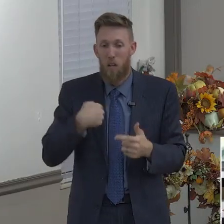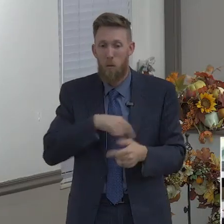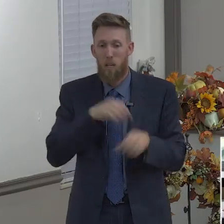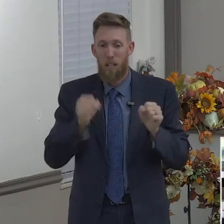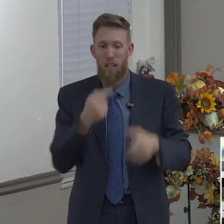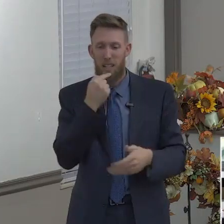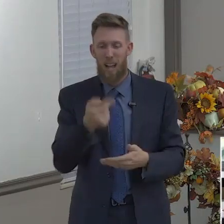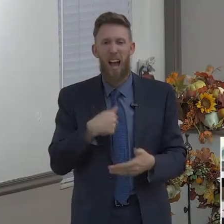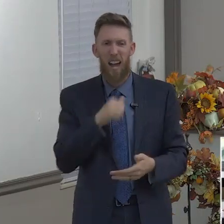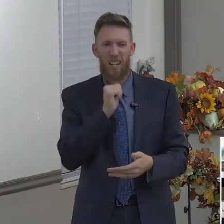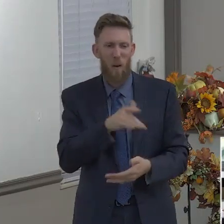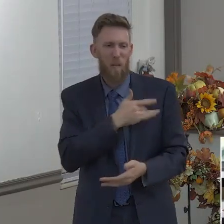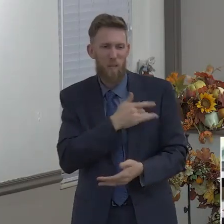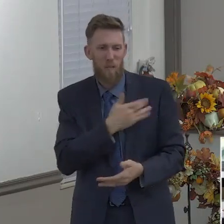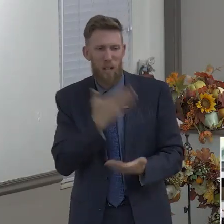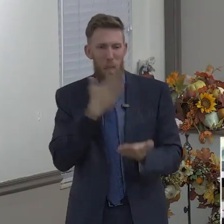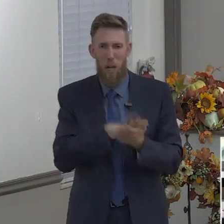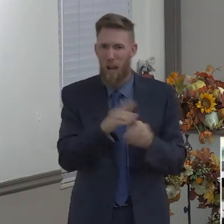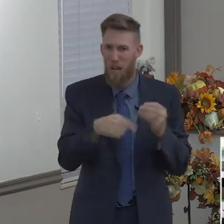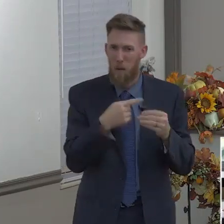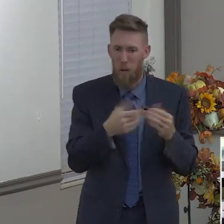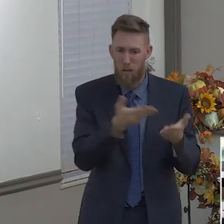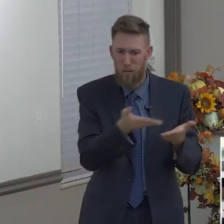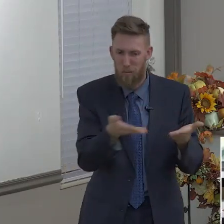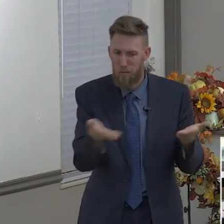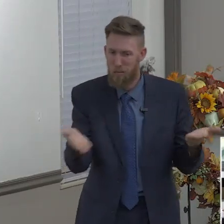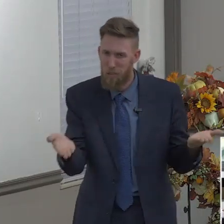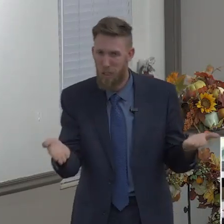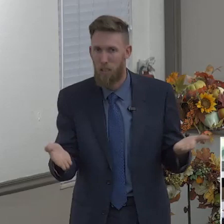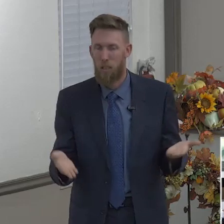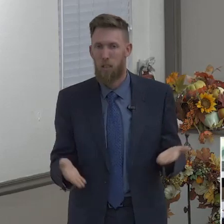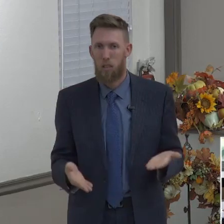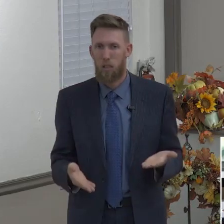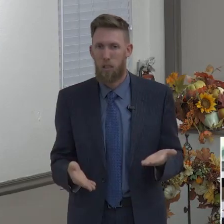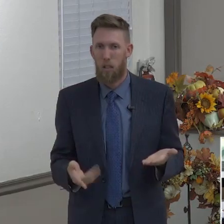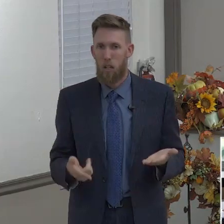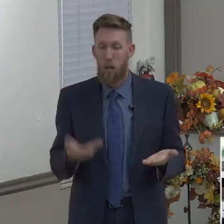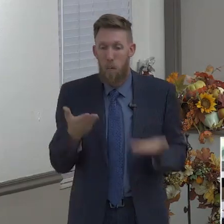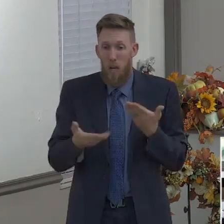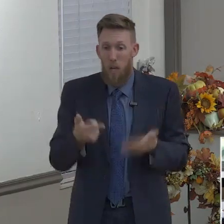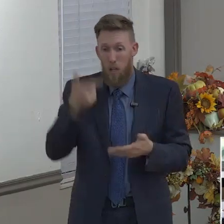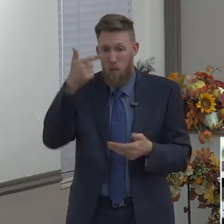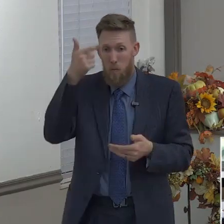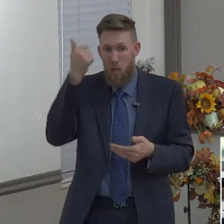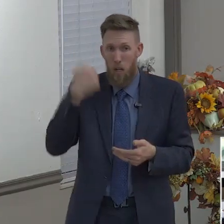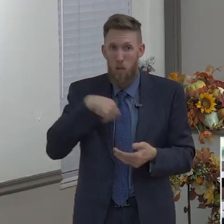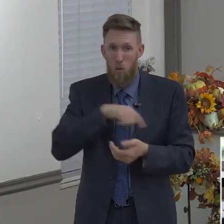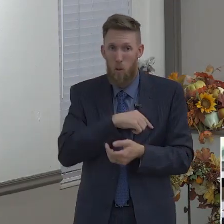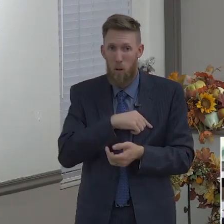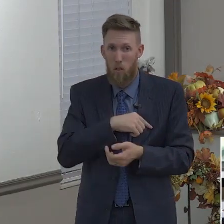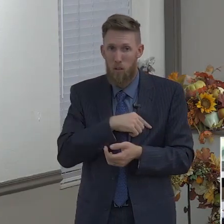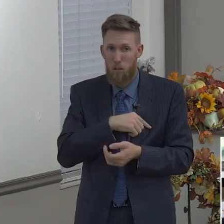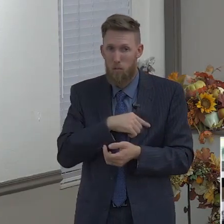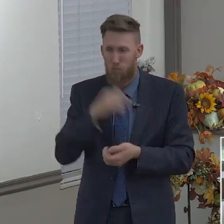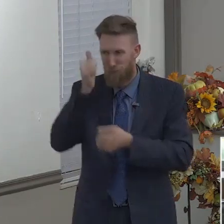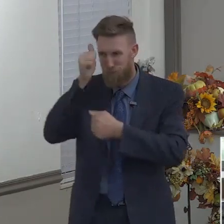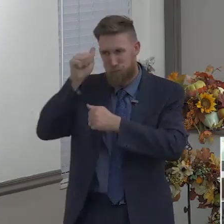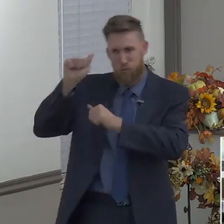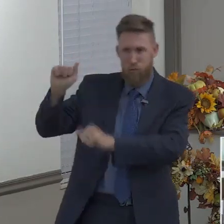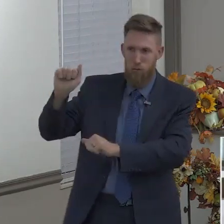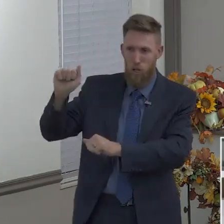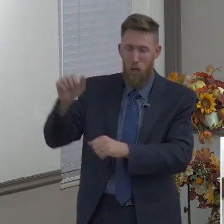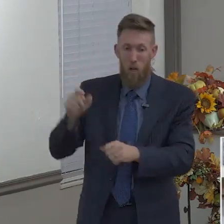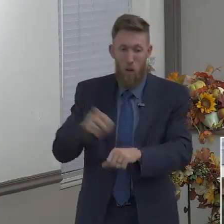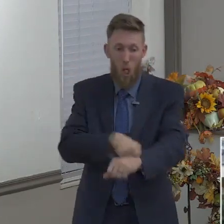God's voice because we've been living in disobedience for so long. We have grieved the Holy Spirit of God. Well, I can do this, and